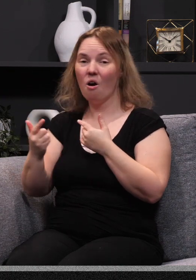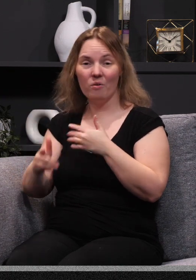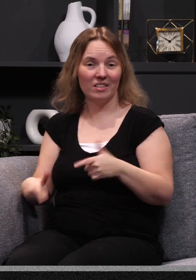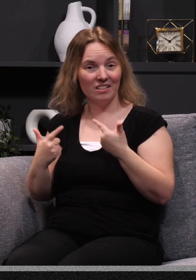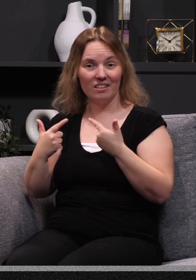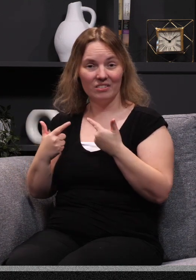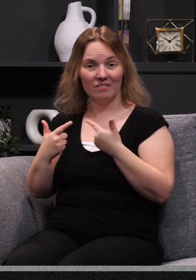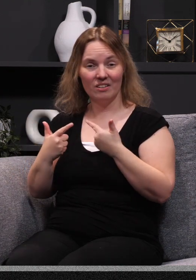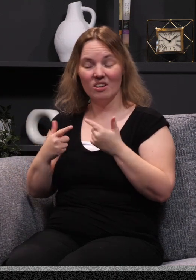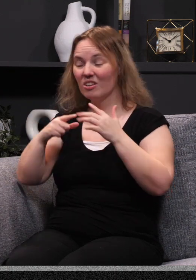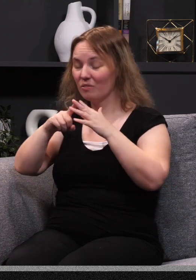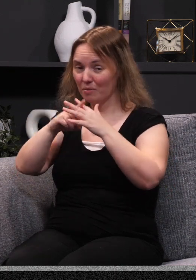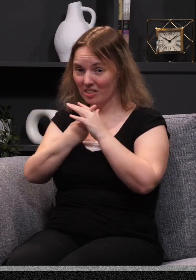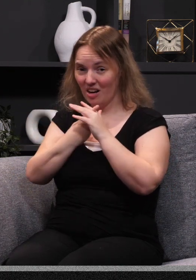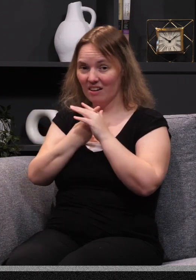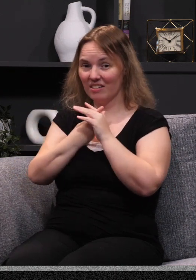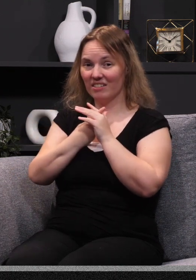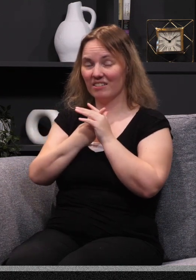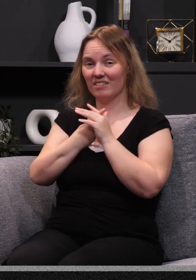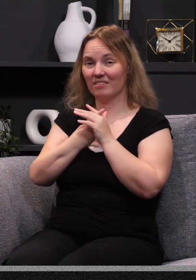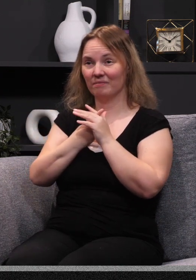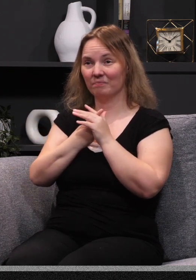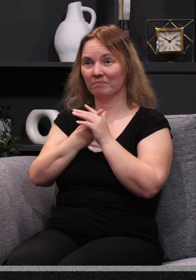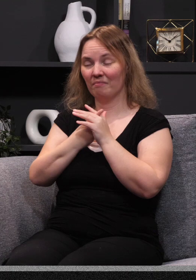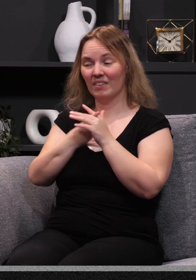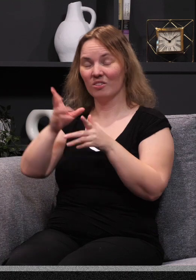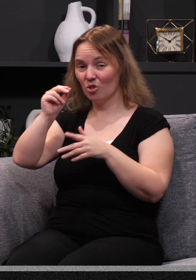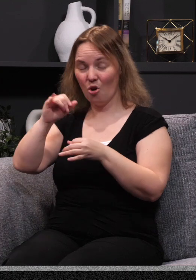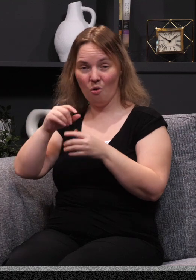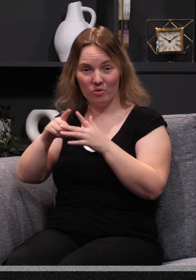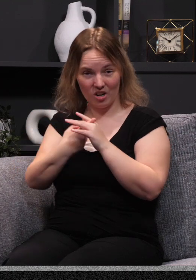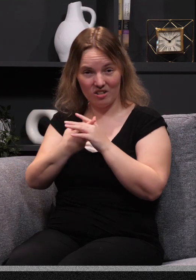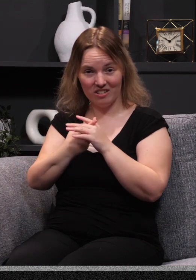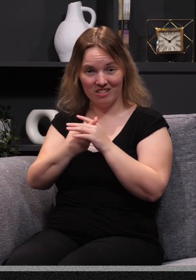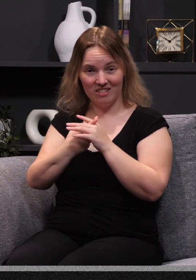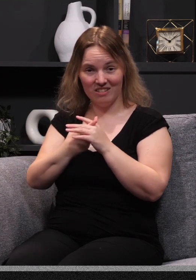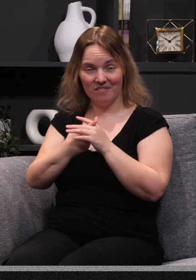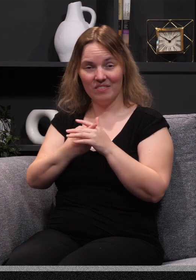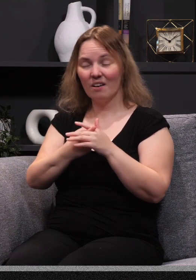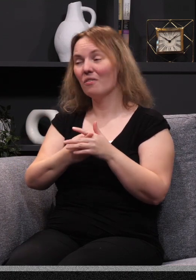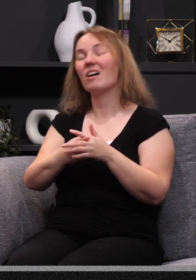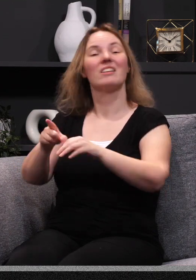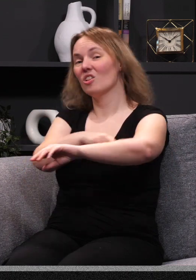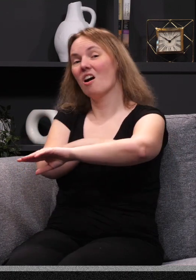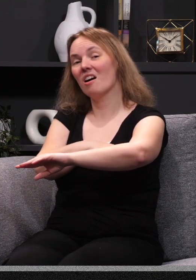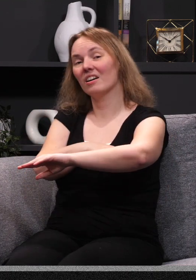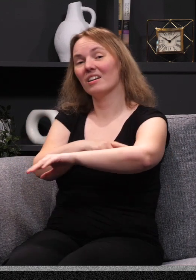always existed. So in other words, from the very beginning of his existence, which there is no beginning, get your mind around that. But for as long as God